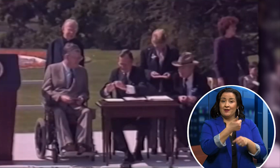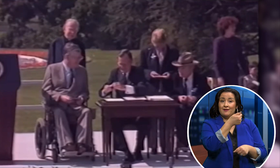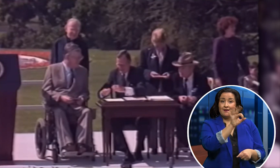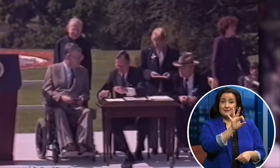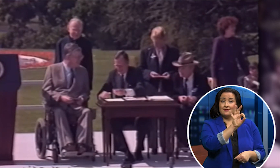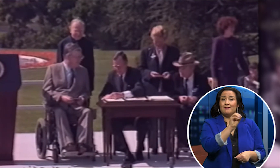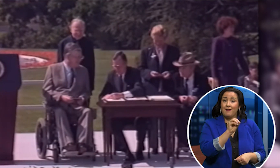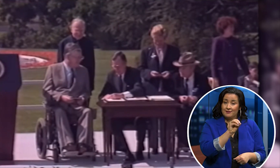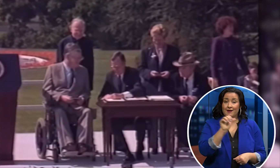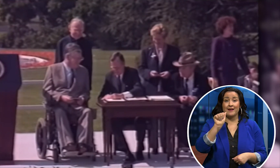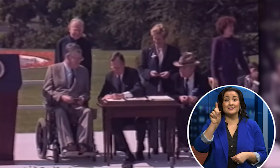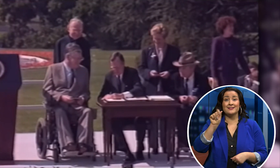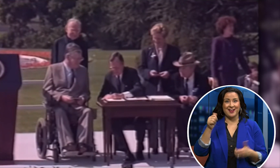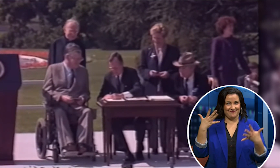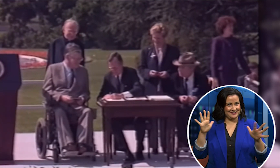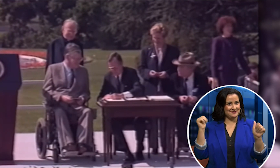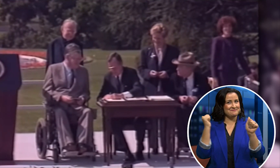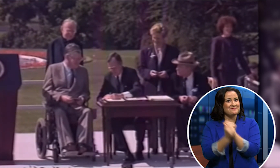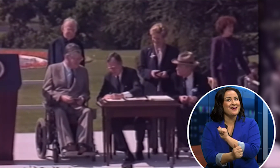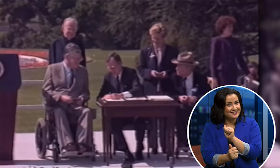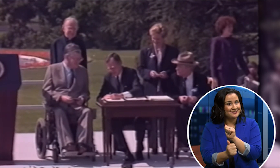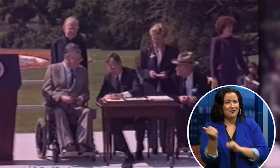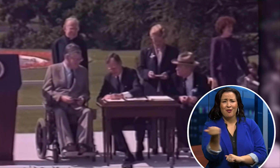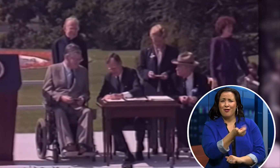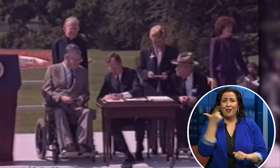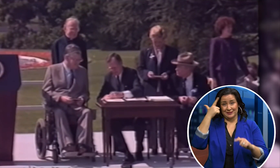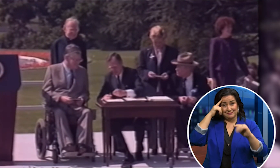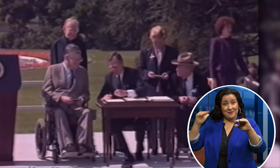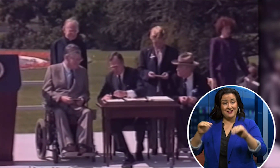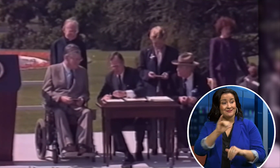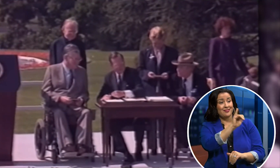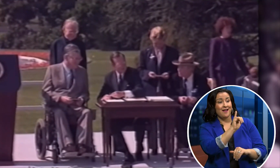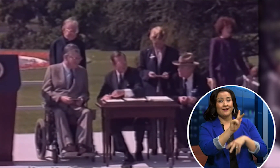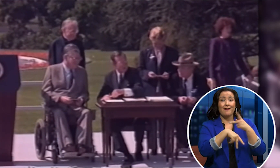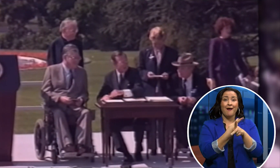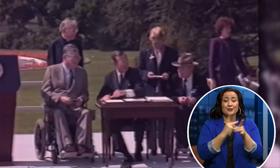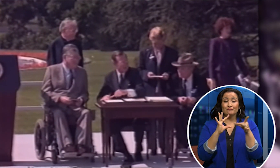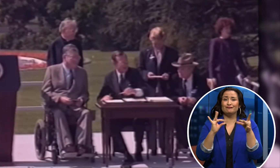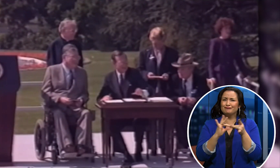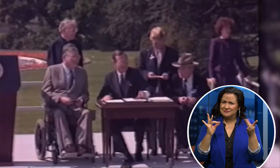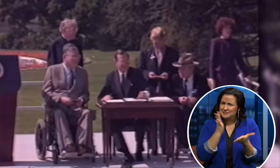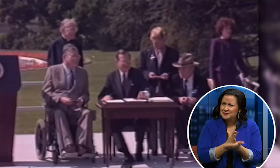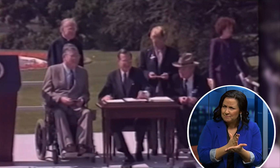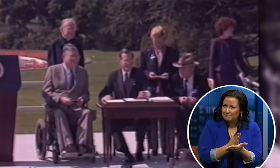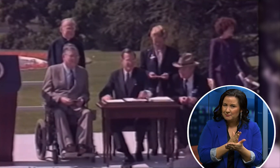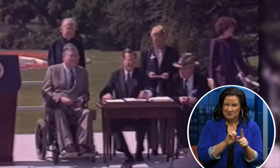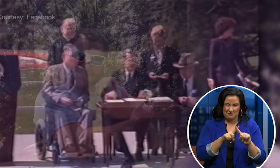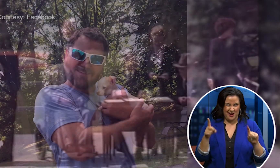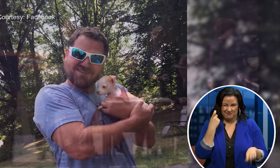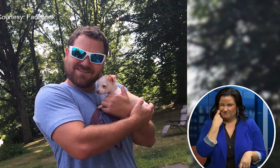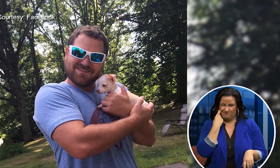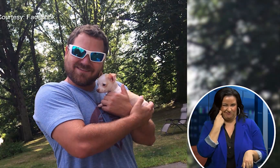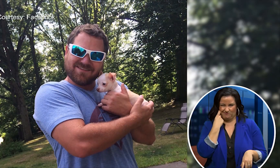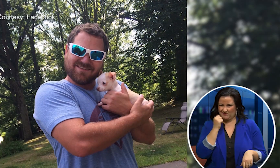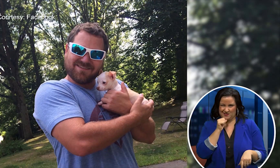After the Americans with Disabilities Act passed in 1990, we all expected these types of answers to stop.